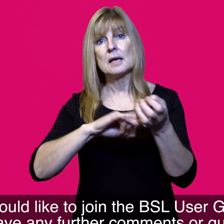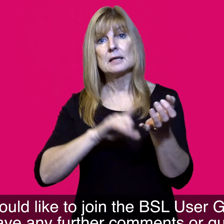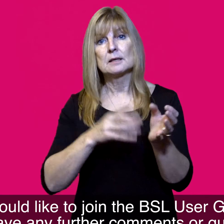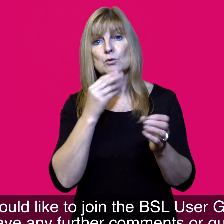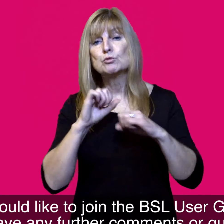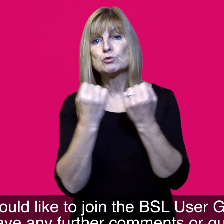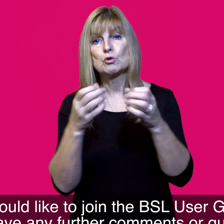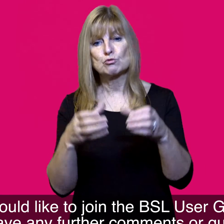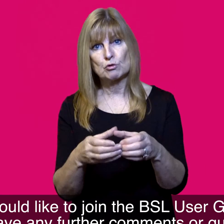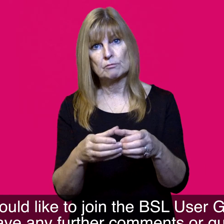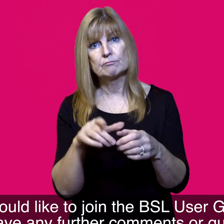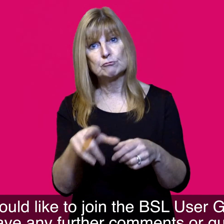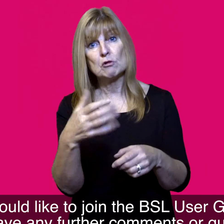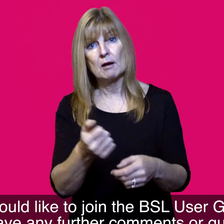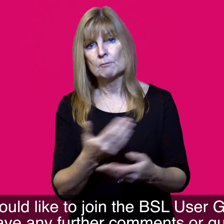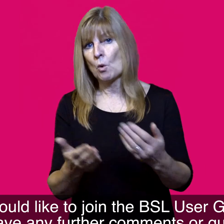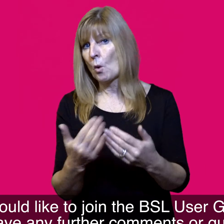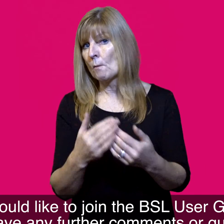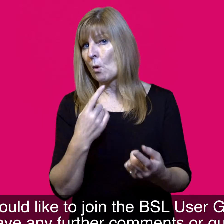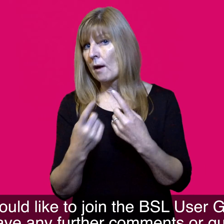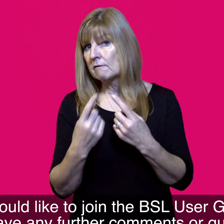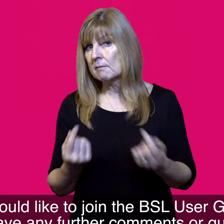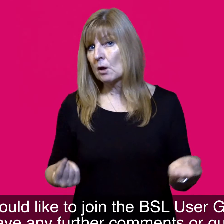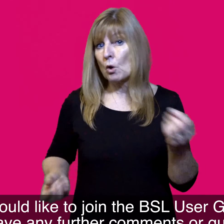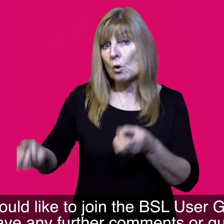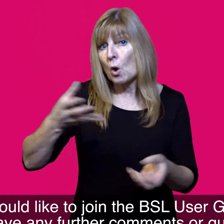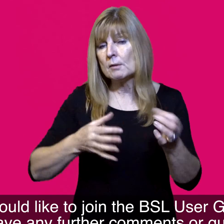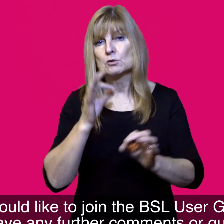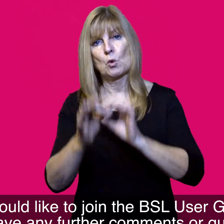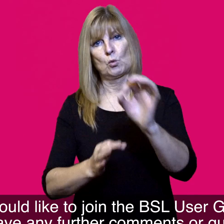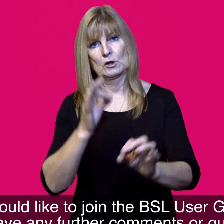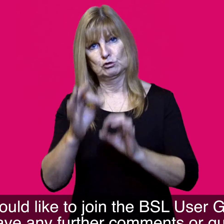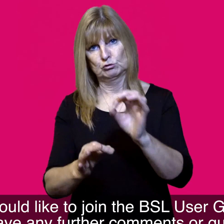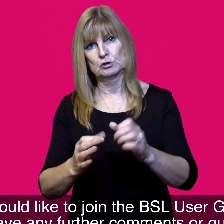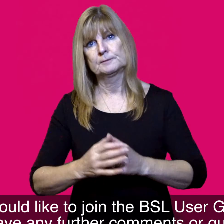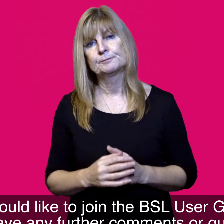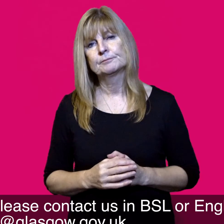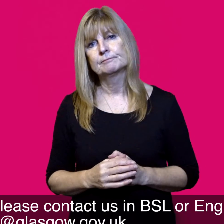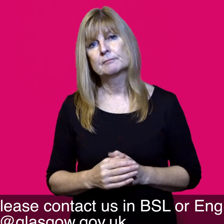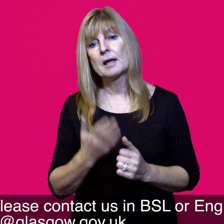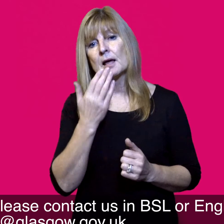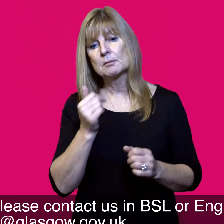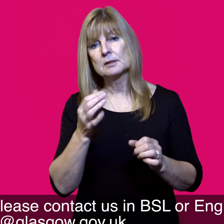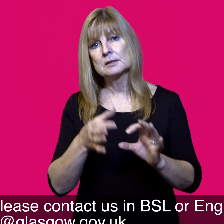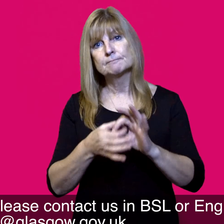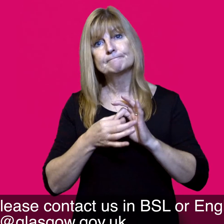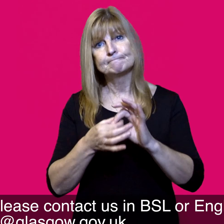or if you have any further comments or questions please contact us in